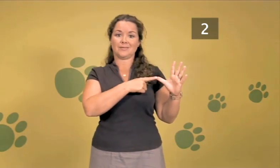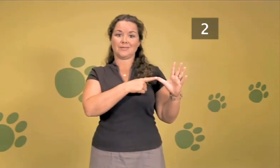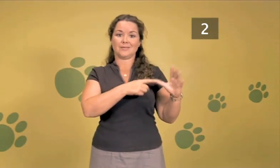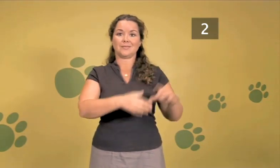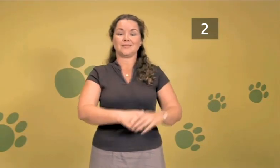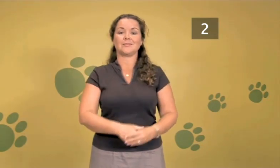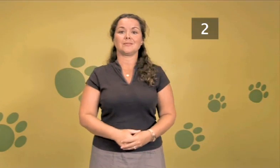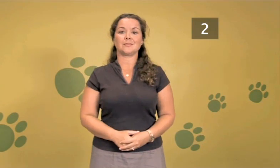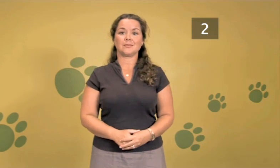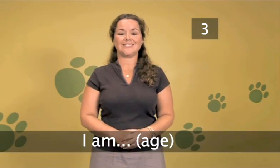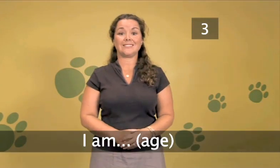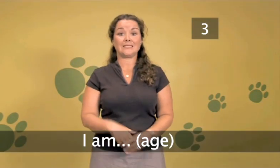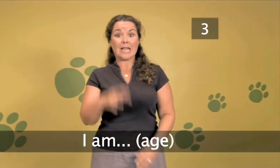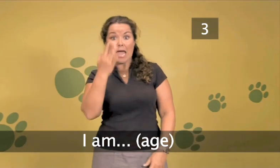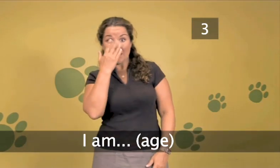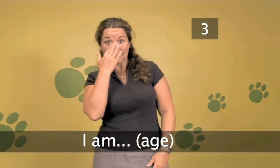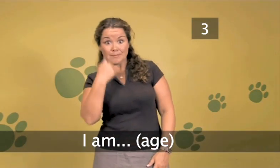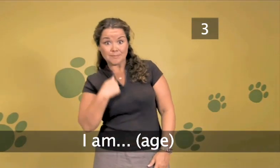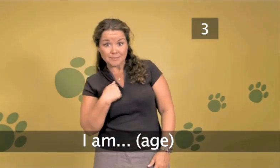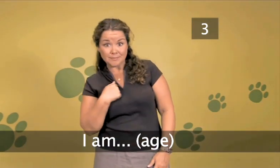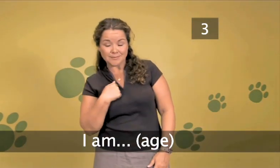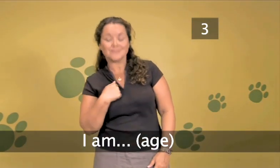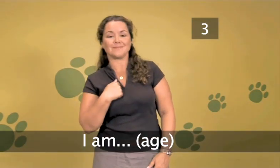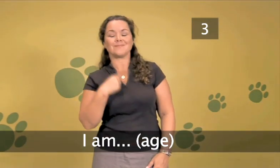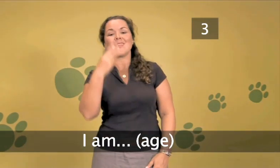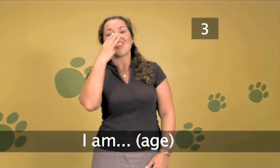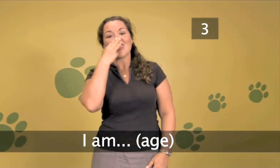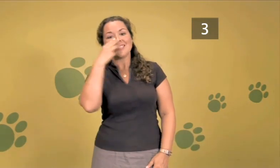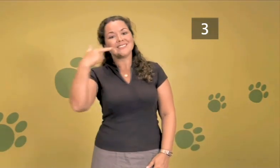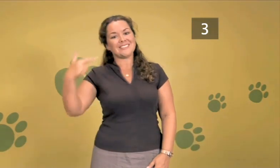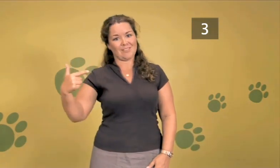Step 3. I am Years old